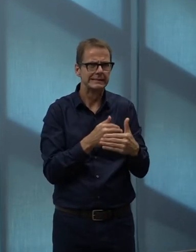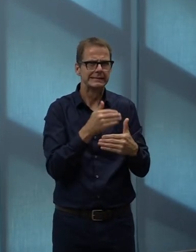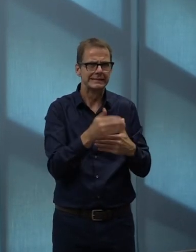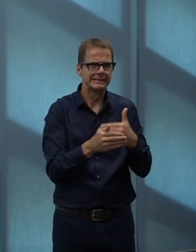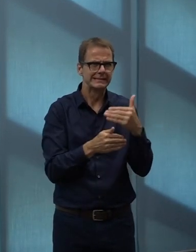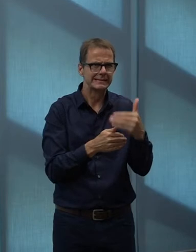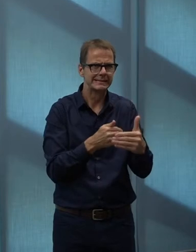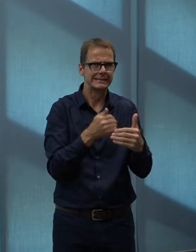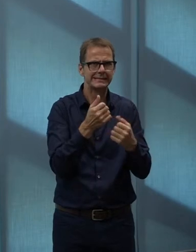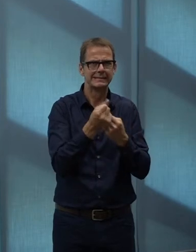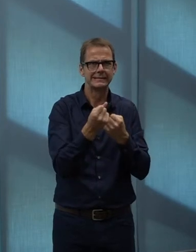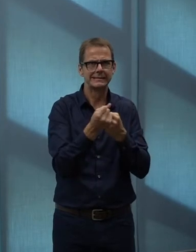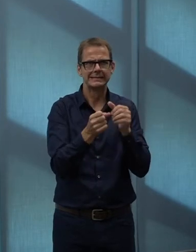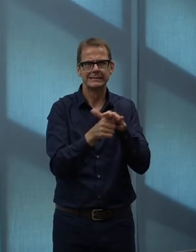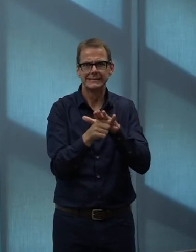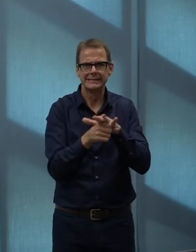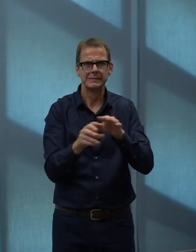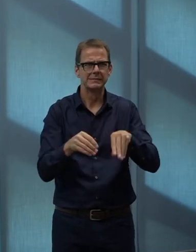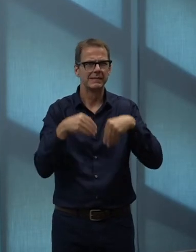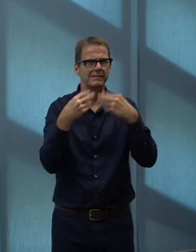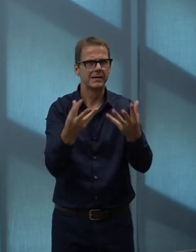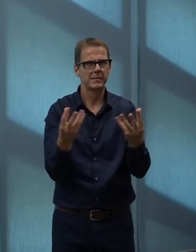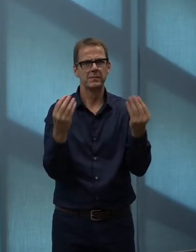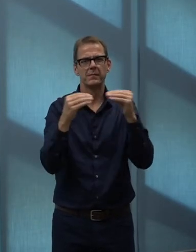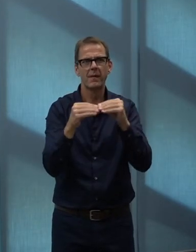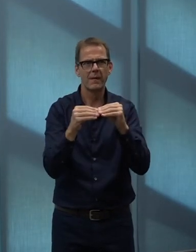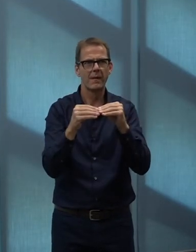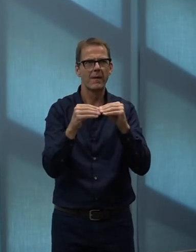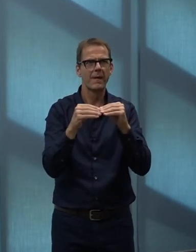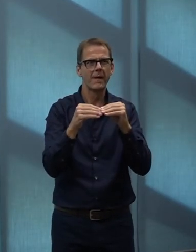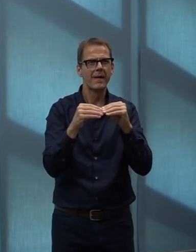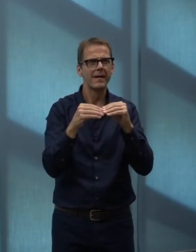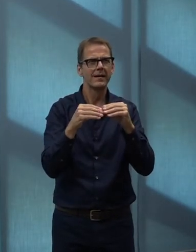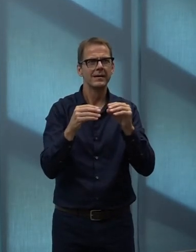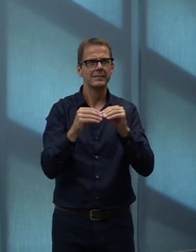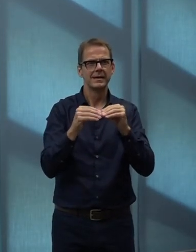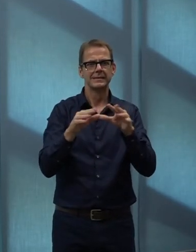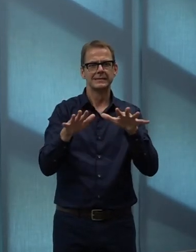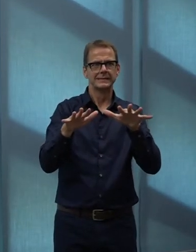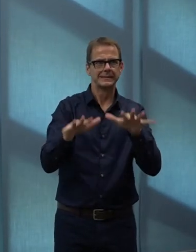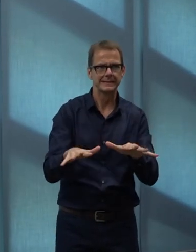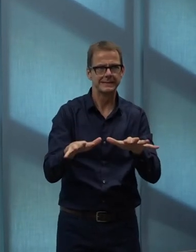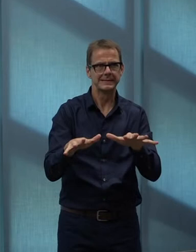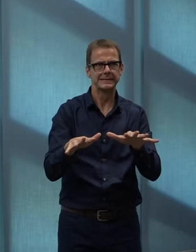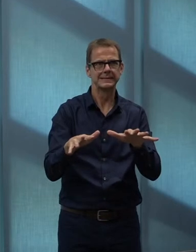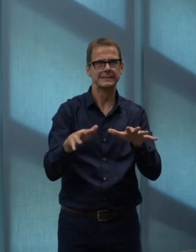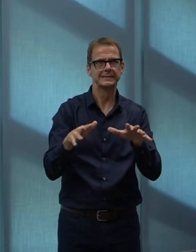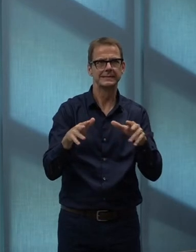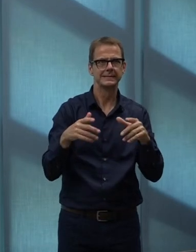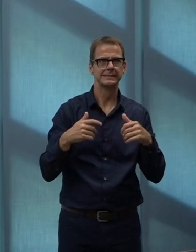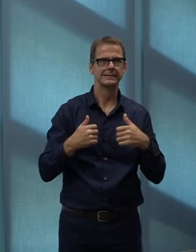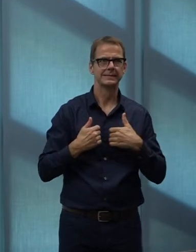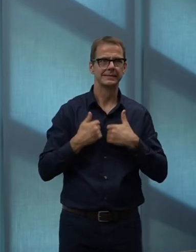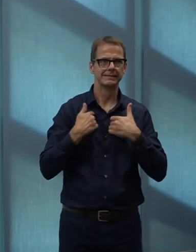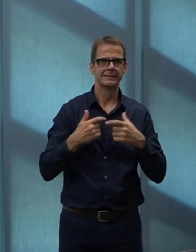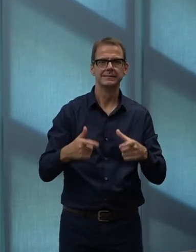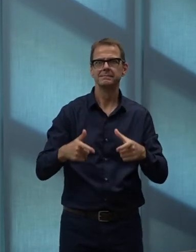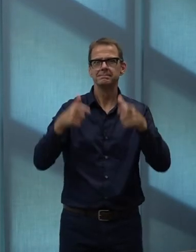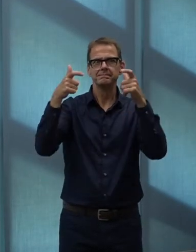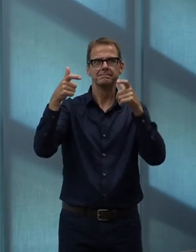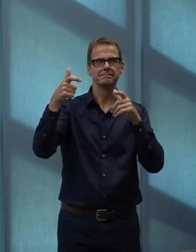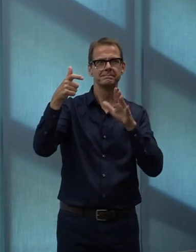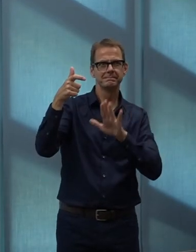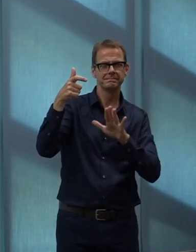increased choice both in the suburbs and in the redeveloping parts of the city. And that is starting to get noticed as